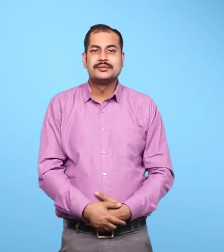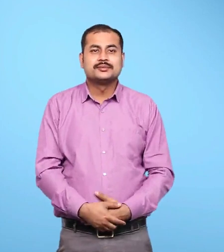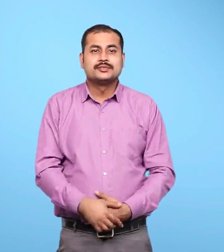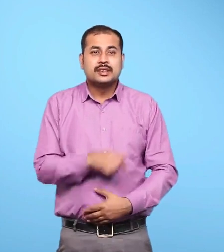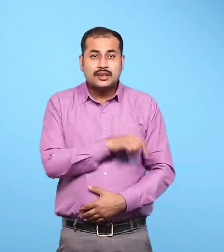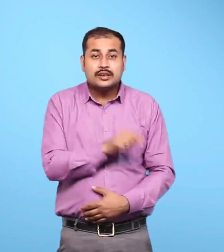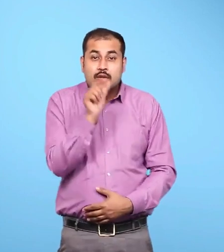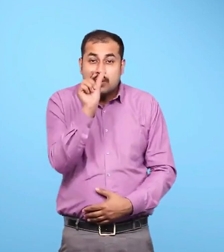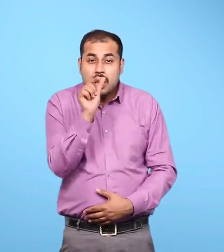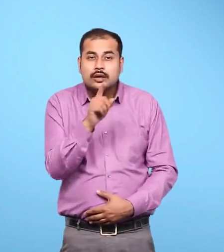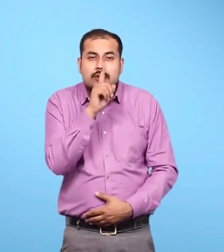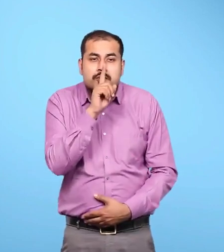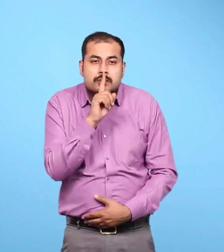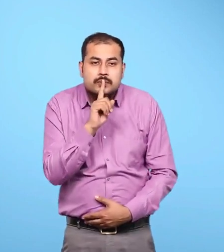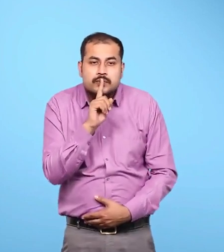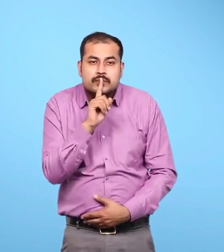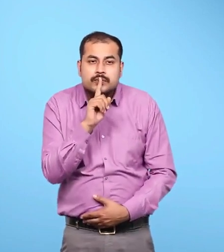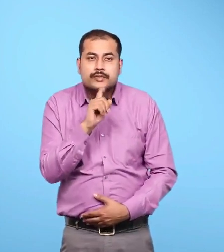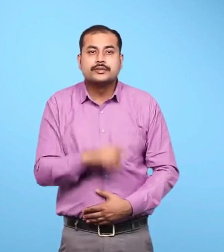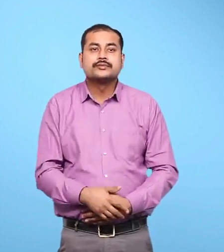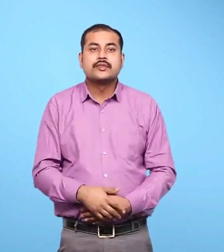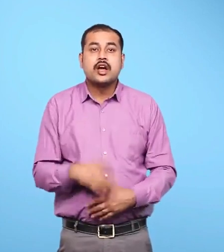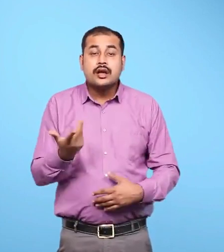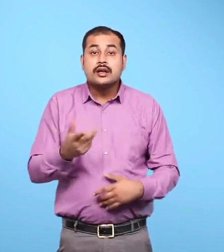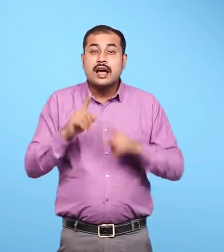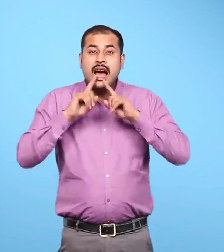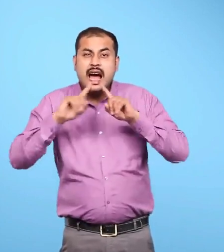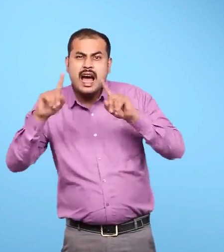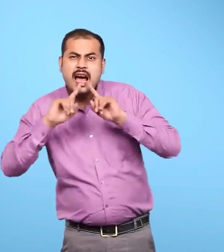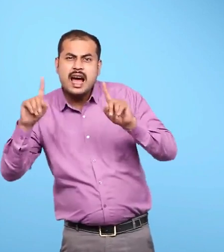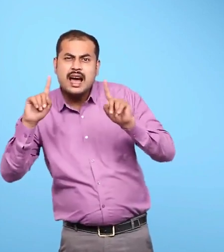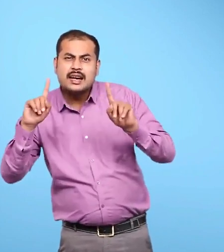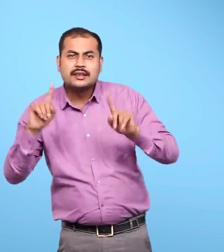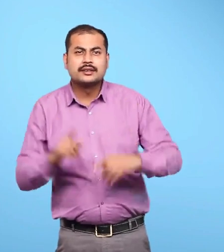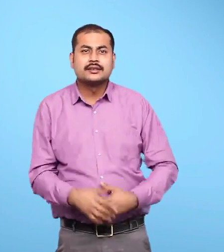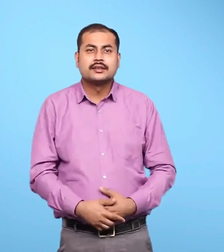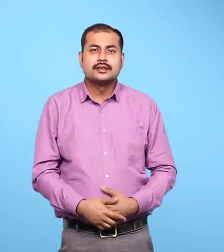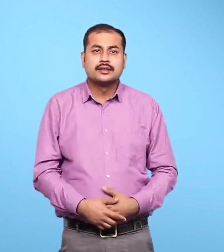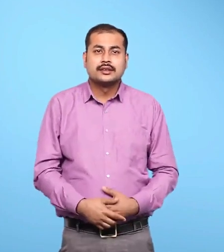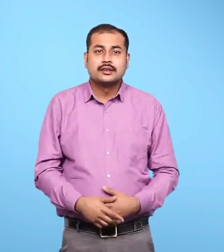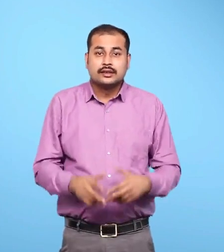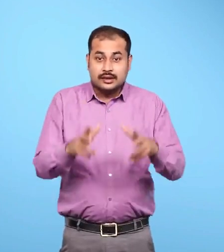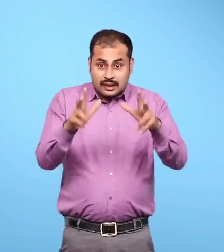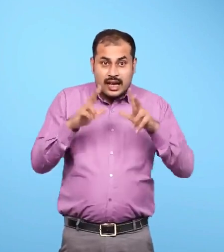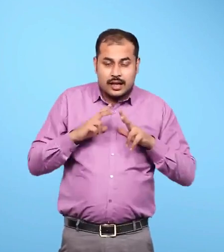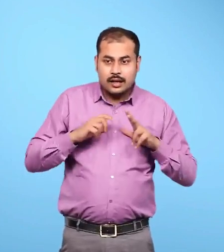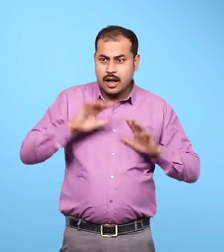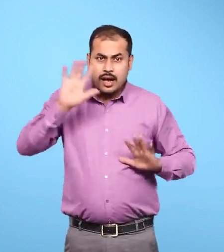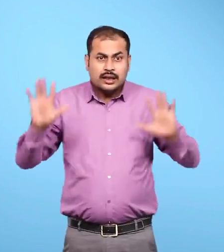The words quietly and loudly tell us how an action